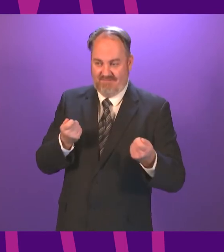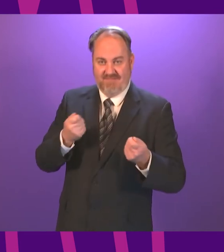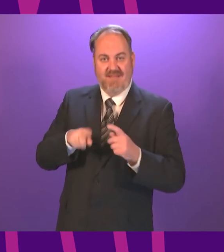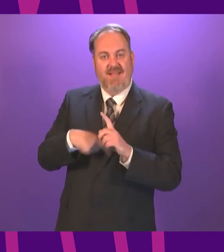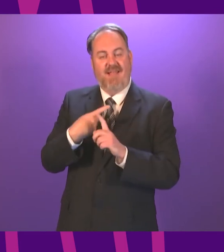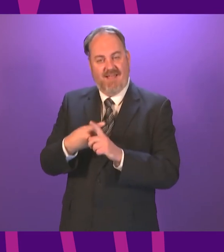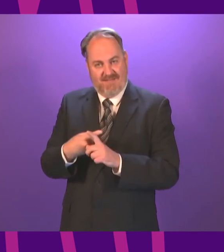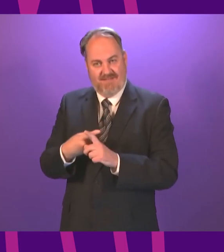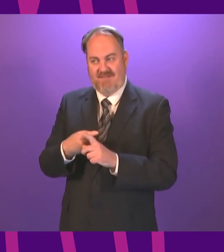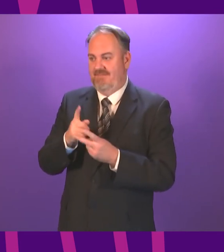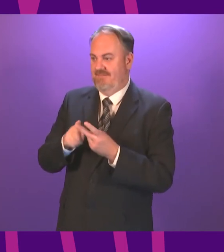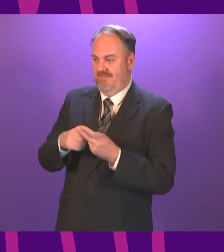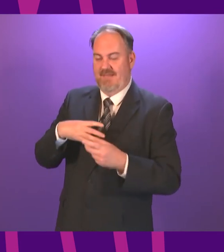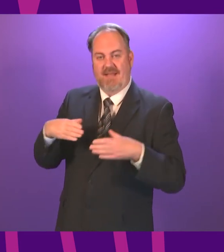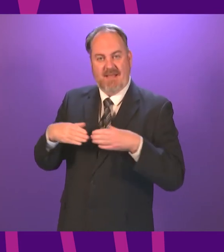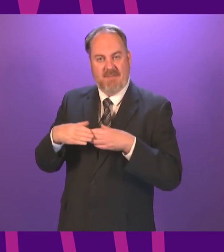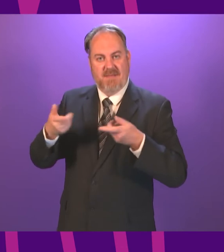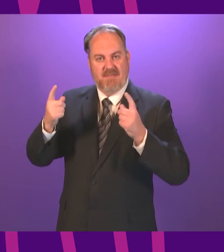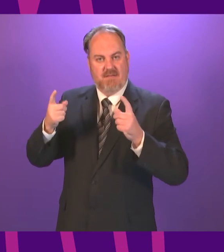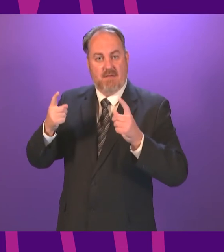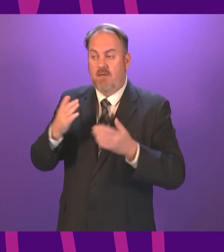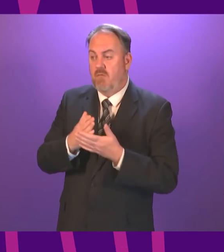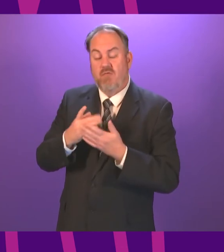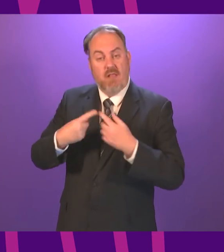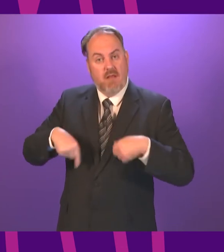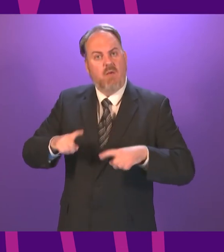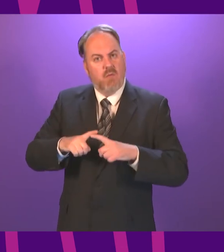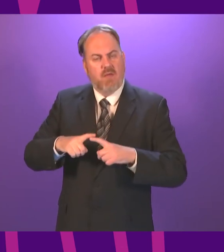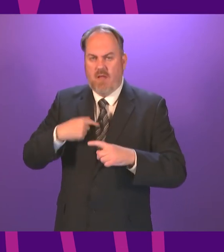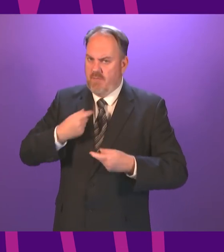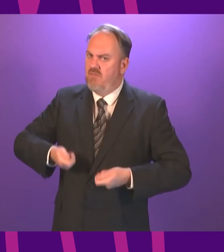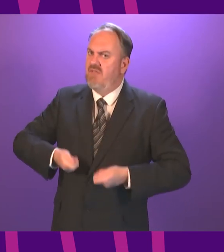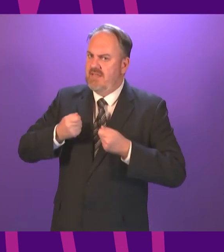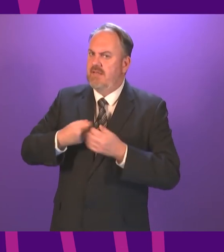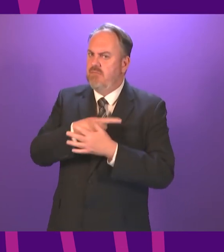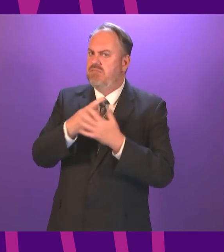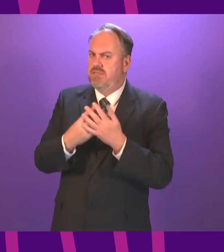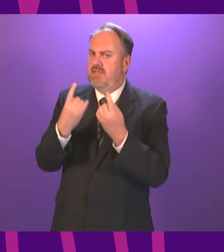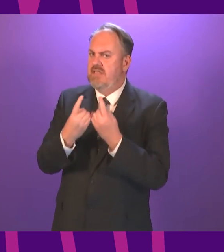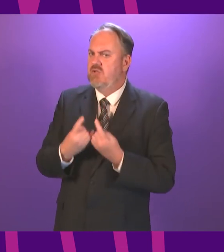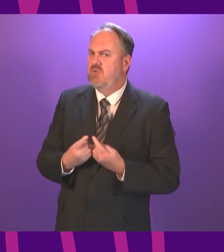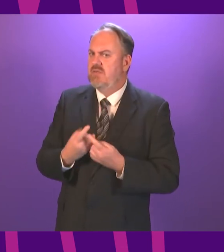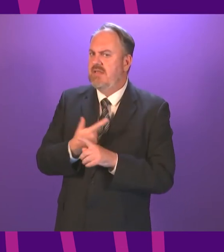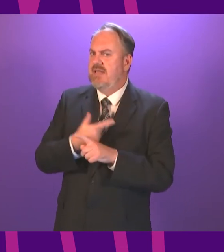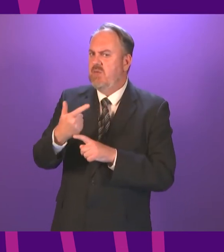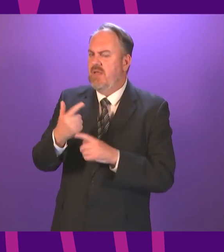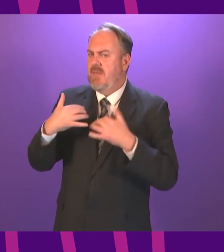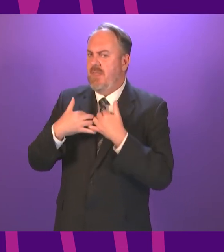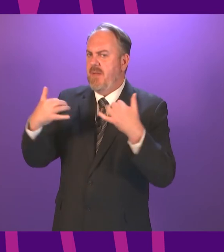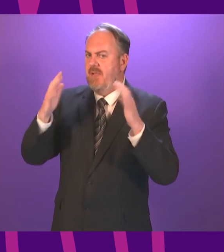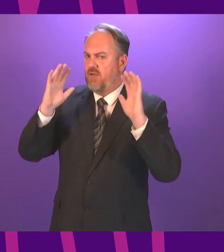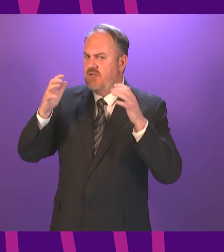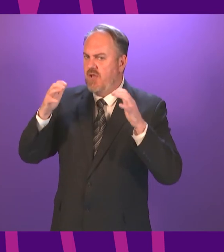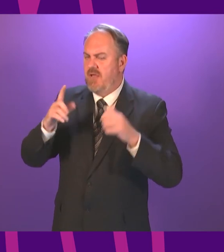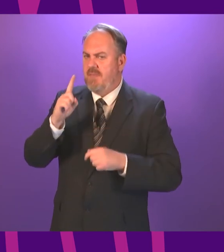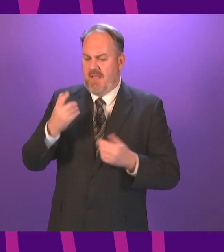confidence of this institution and of the public as a whole. And I'll be raising those issues with the cabinet secretary next week. Of more immediate concern, though,